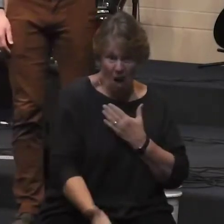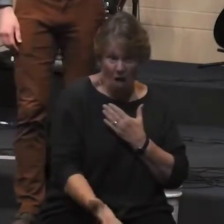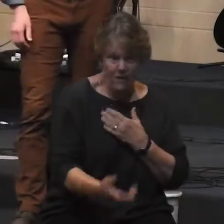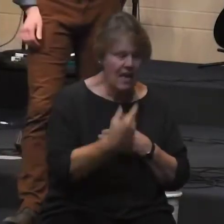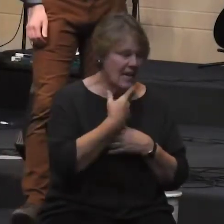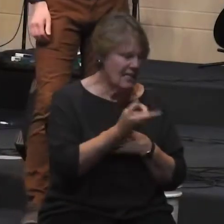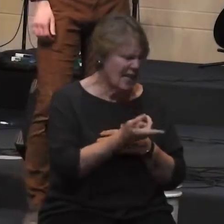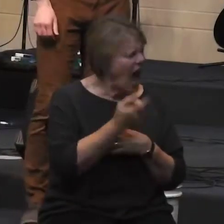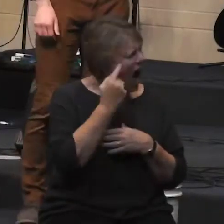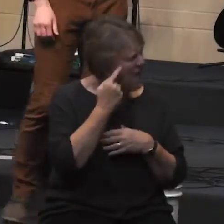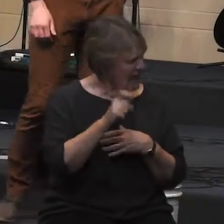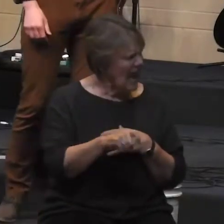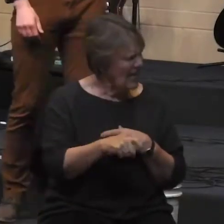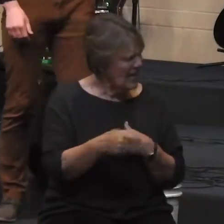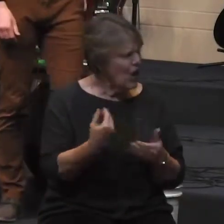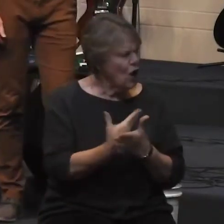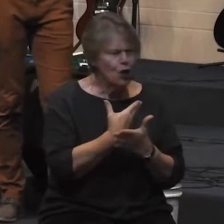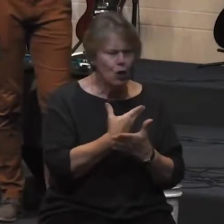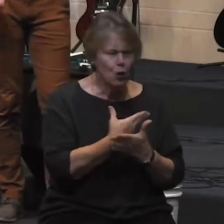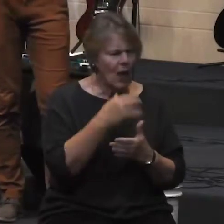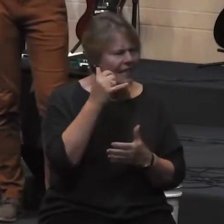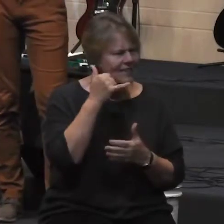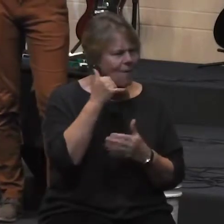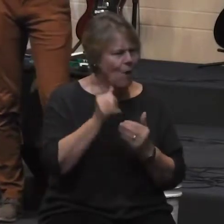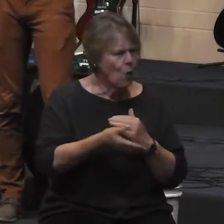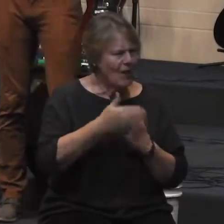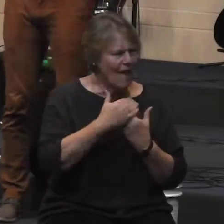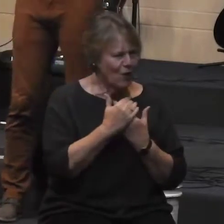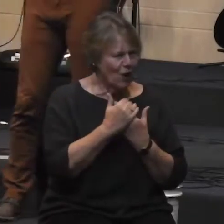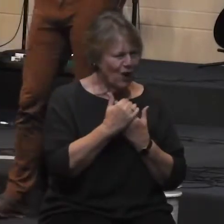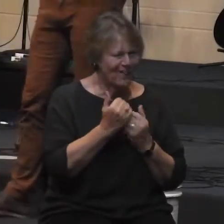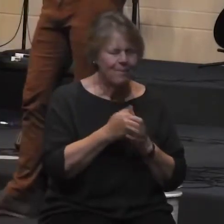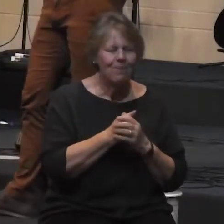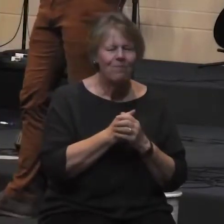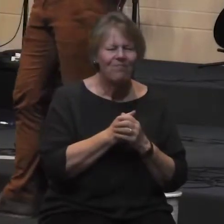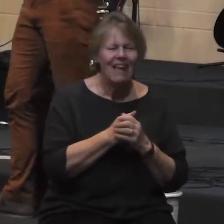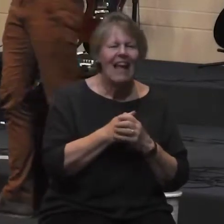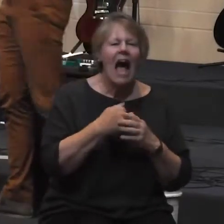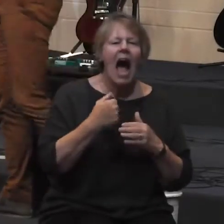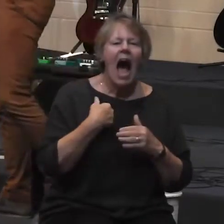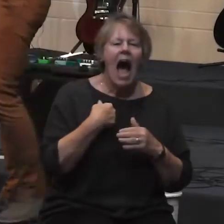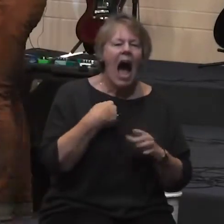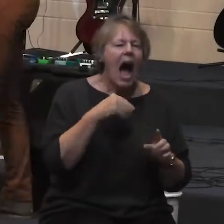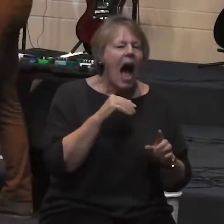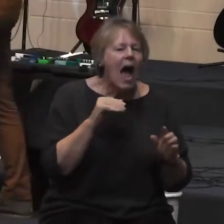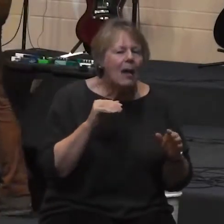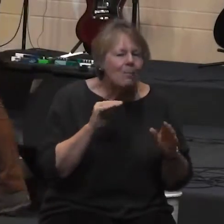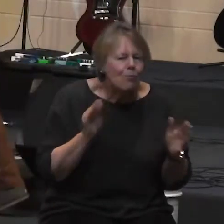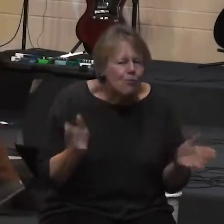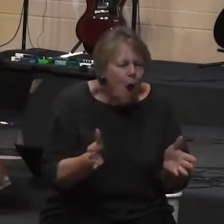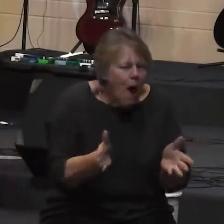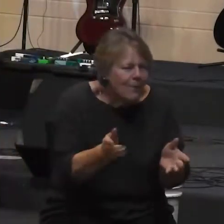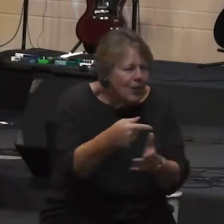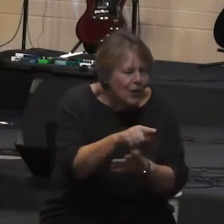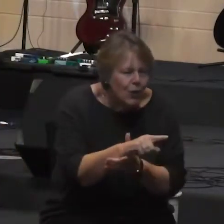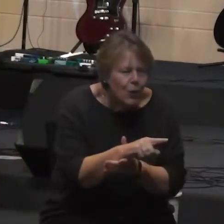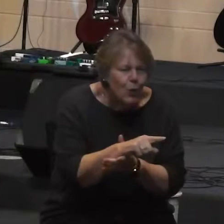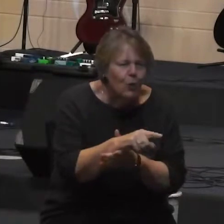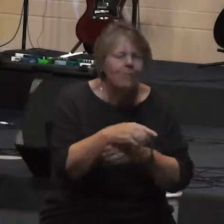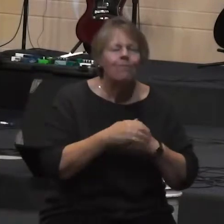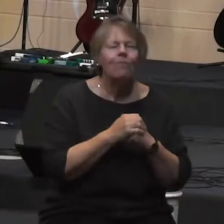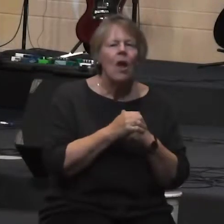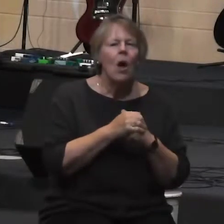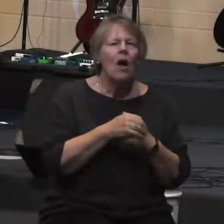a new cell phone cover. I prompted you guys with all church email to think about this question. What do you need?